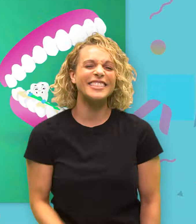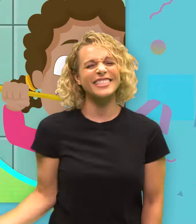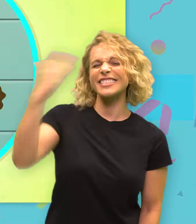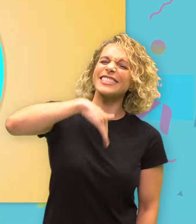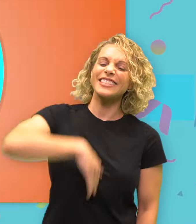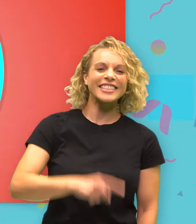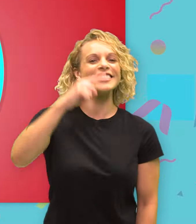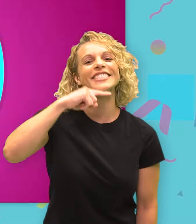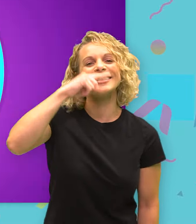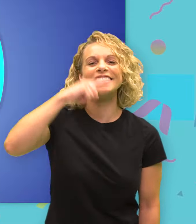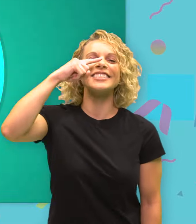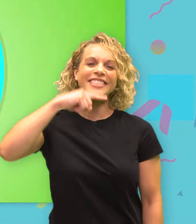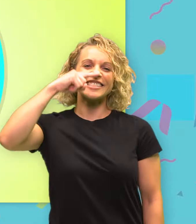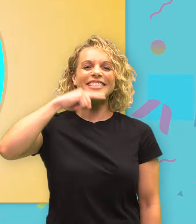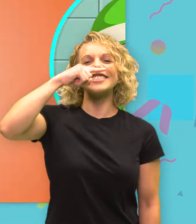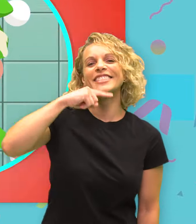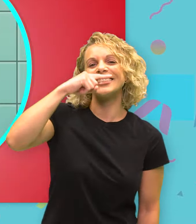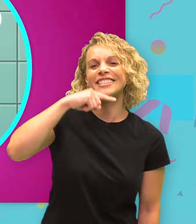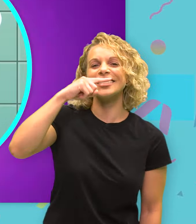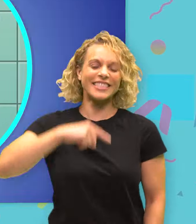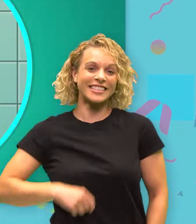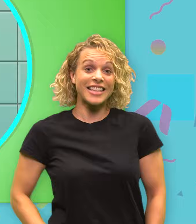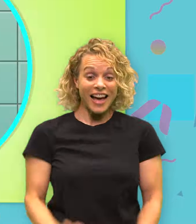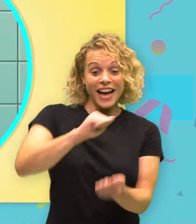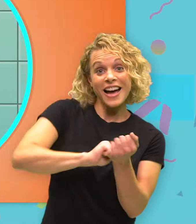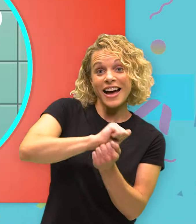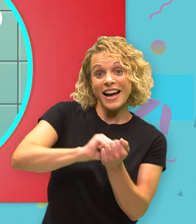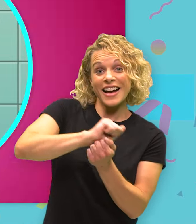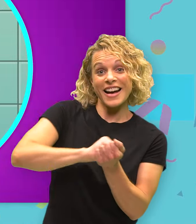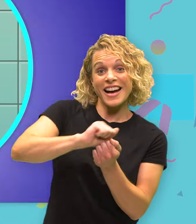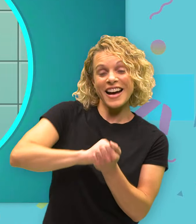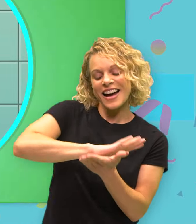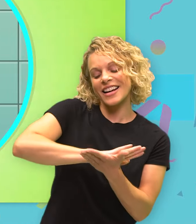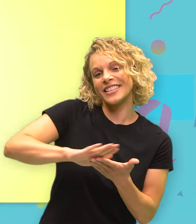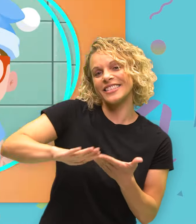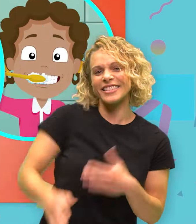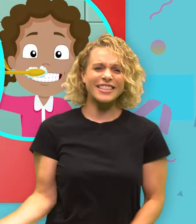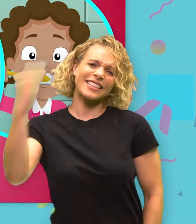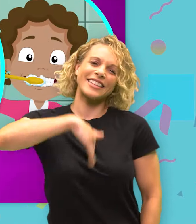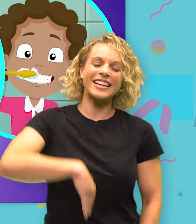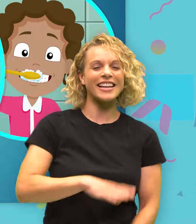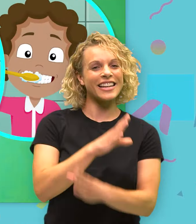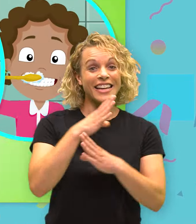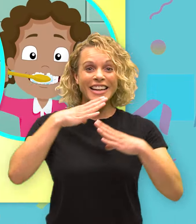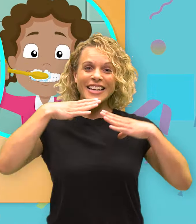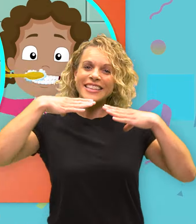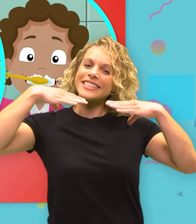Come on, brush those teeth. Go on, scrub them clean. Come on, make those